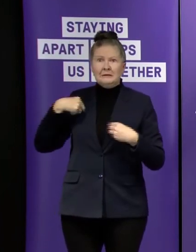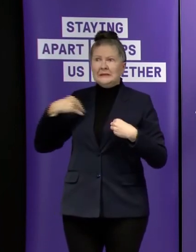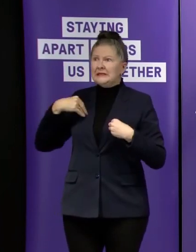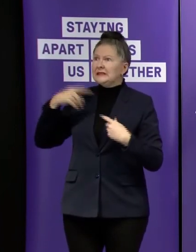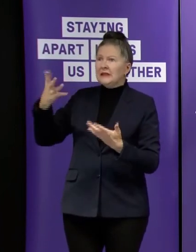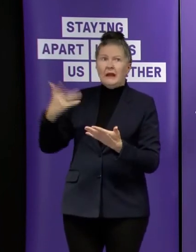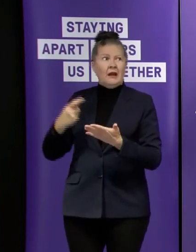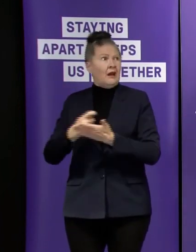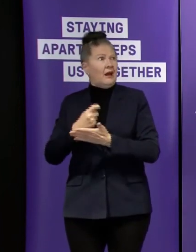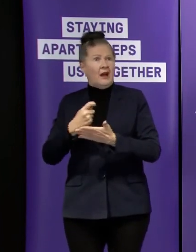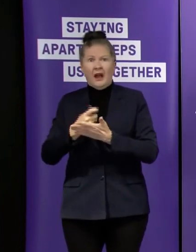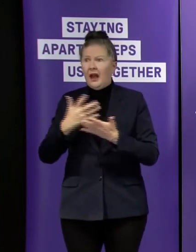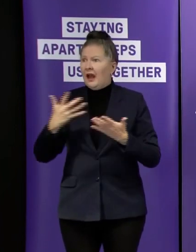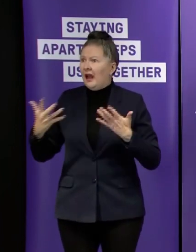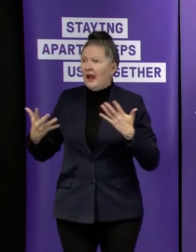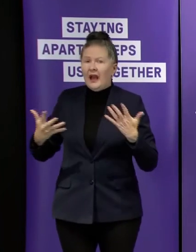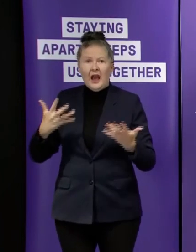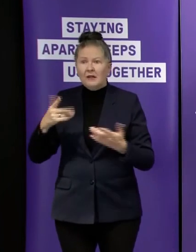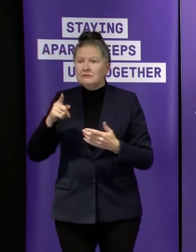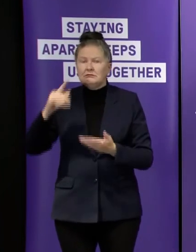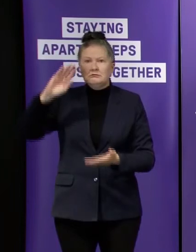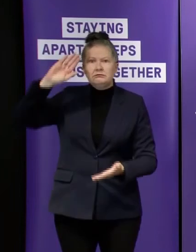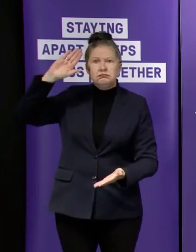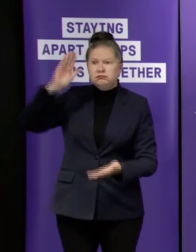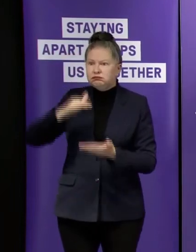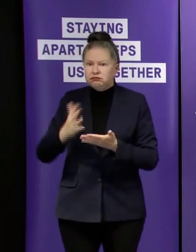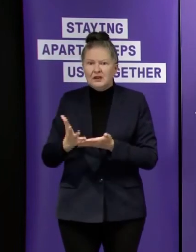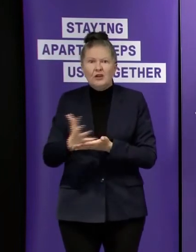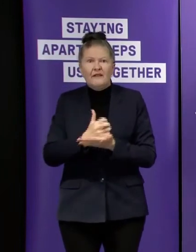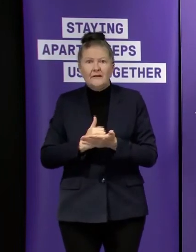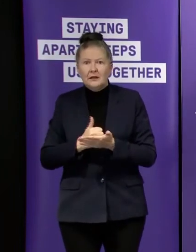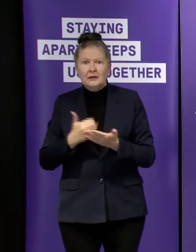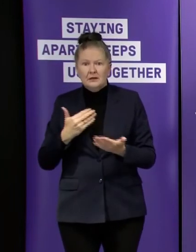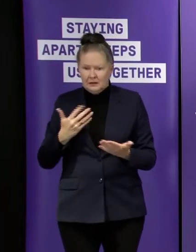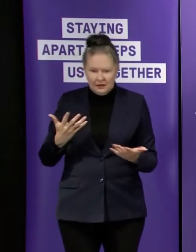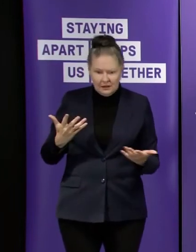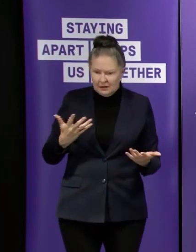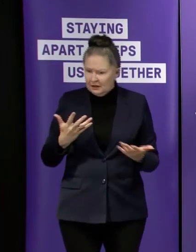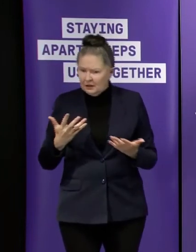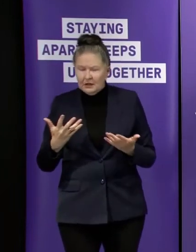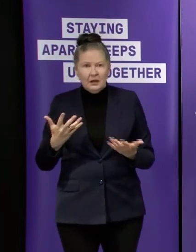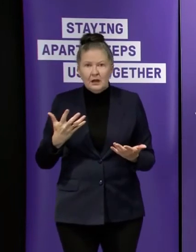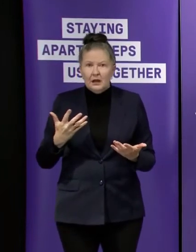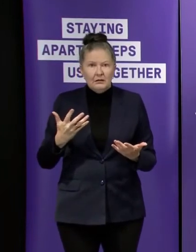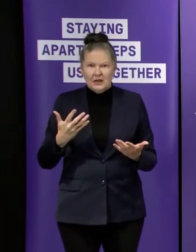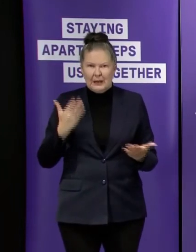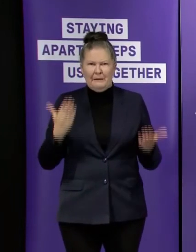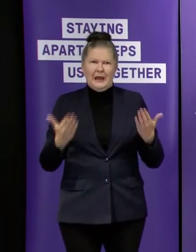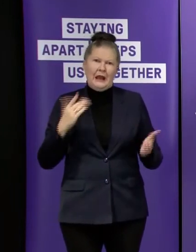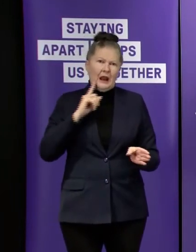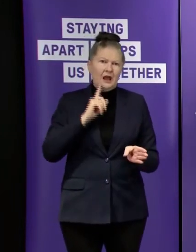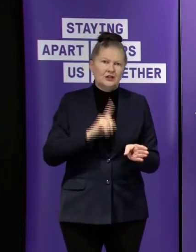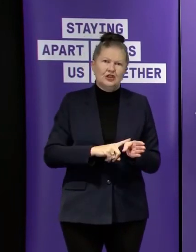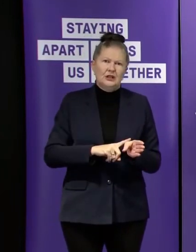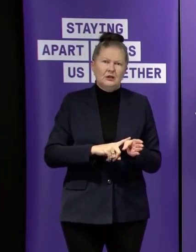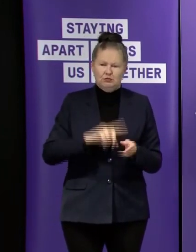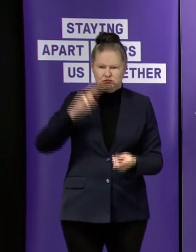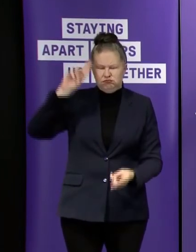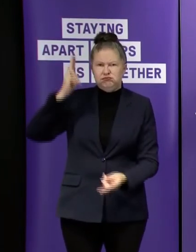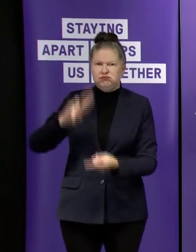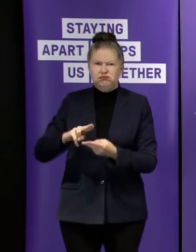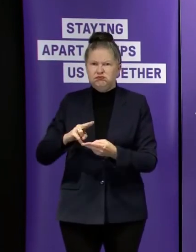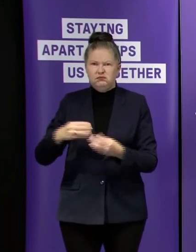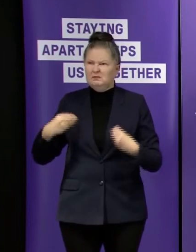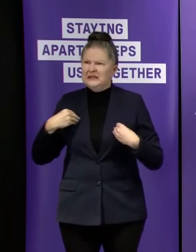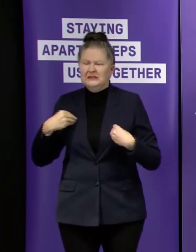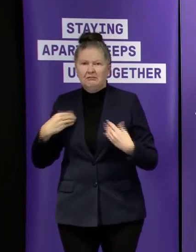through no fault of their own have got turnover that is a fraction of what it was this time last year so i might throw over to the treasurer now he